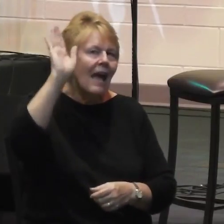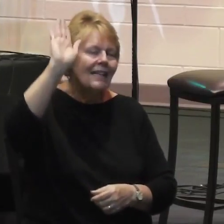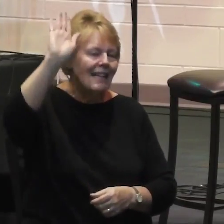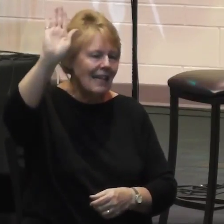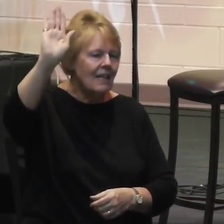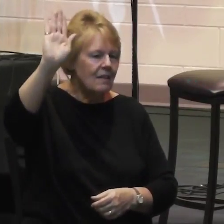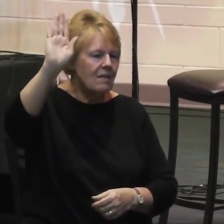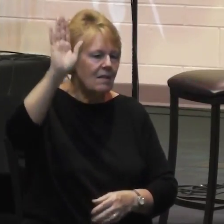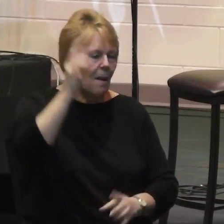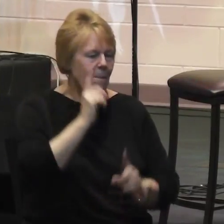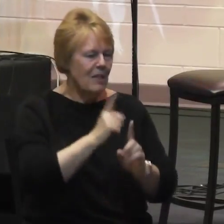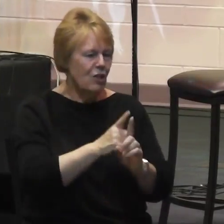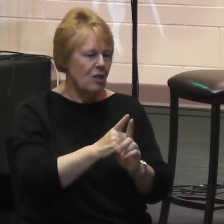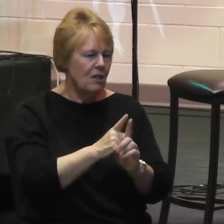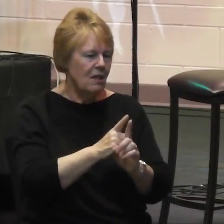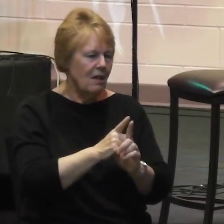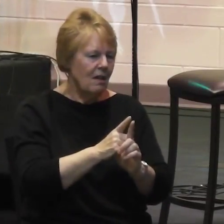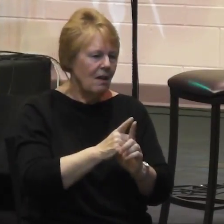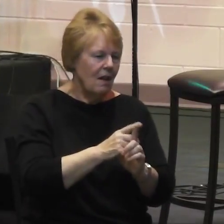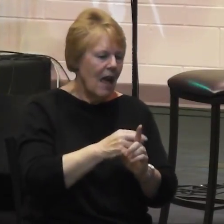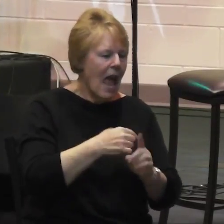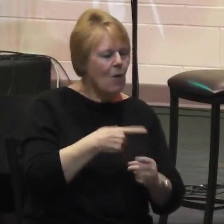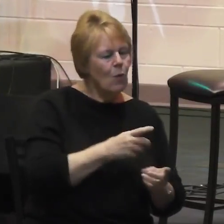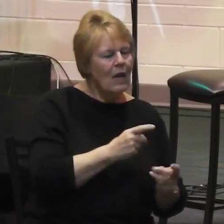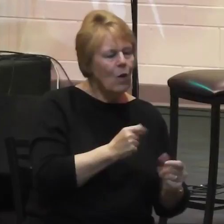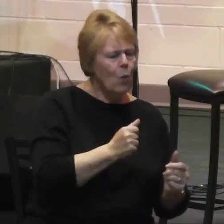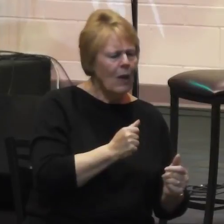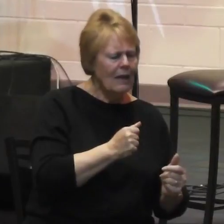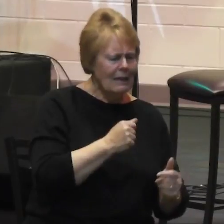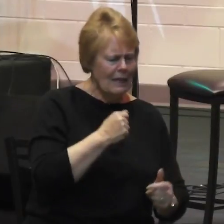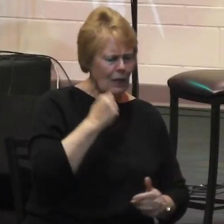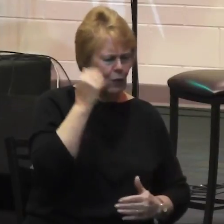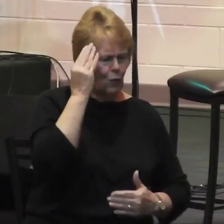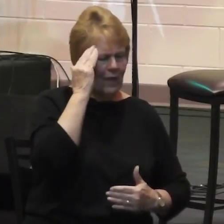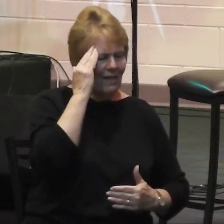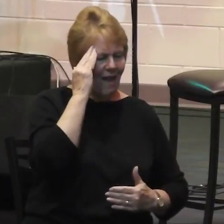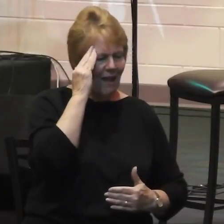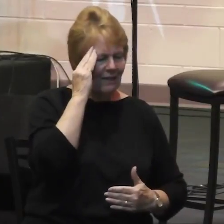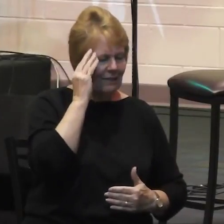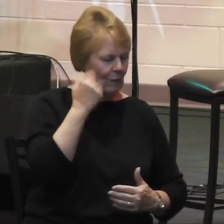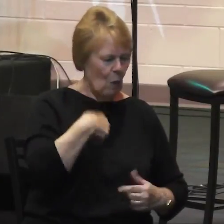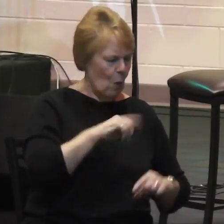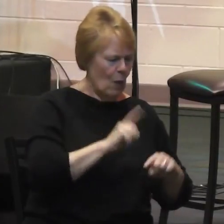recognizes its limitation in going after it alone.